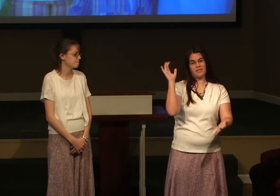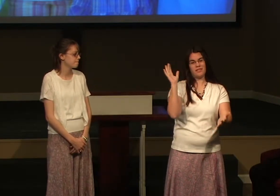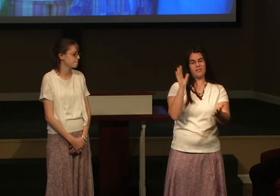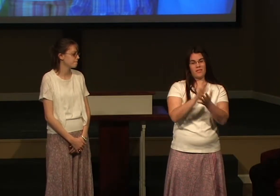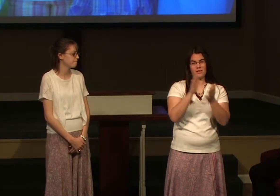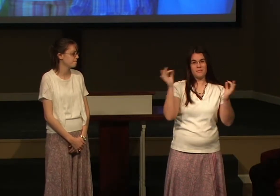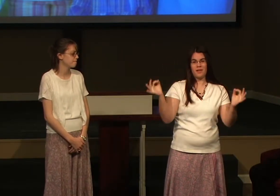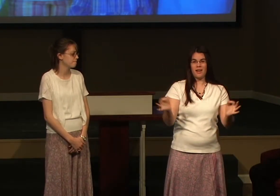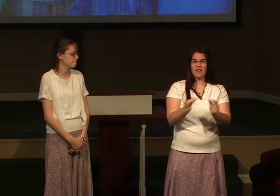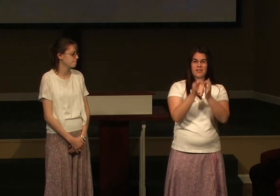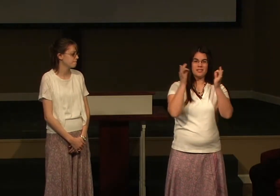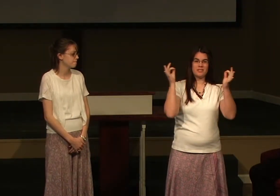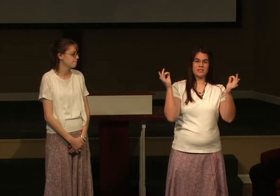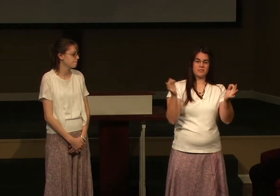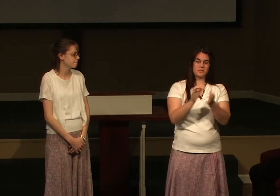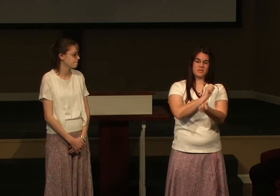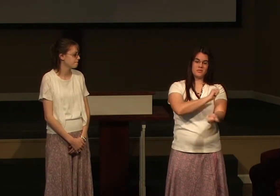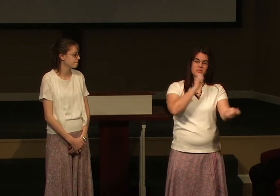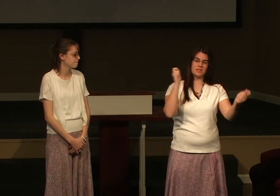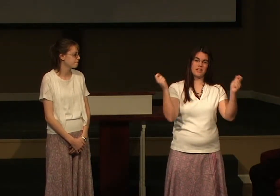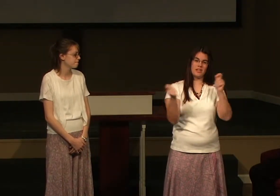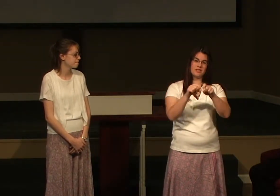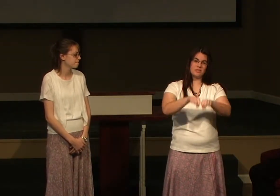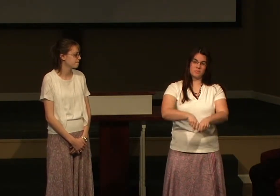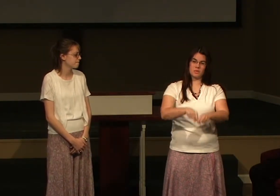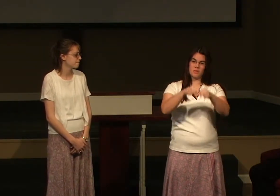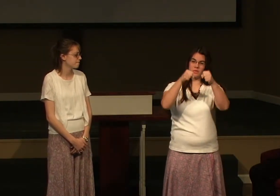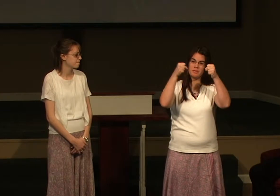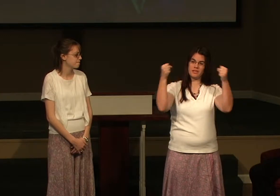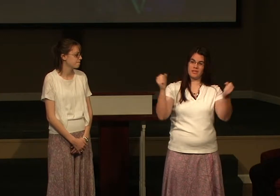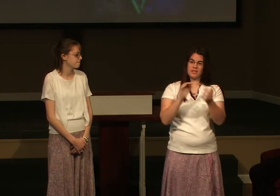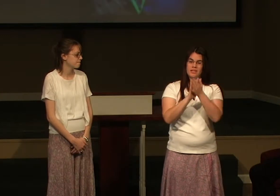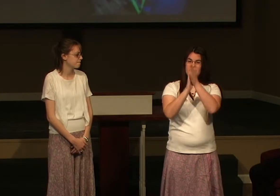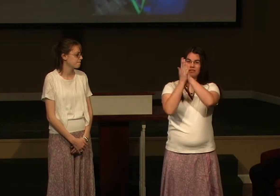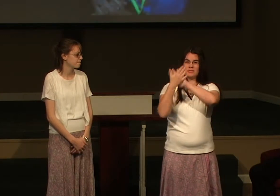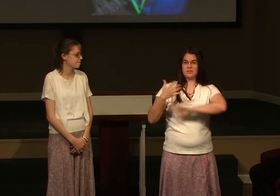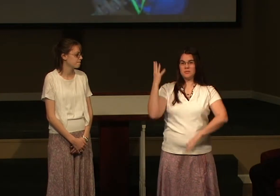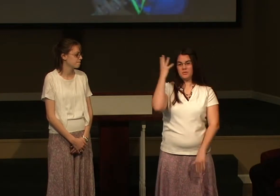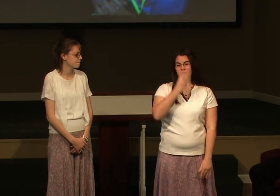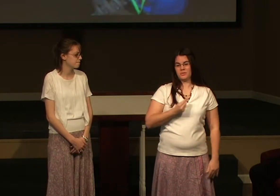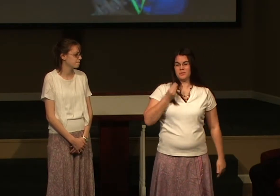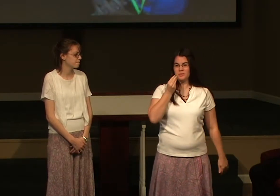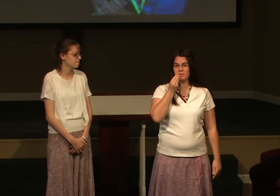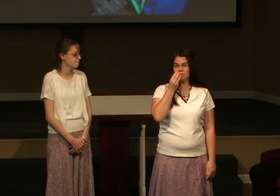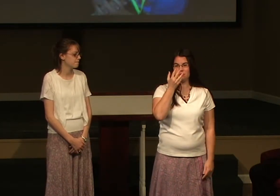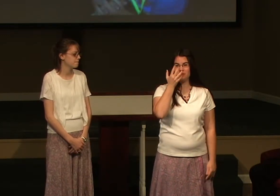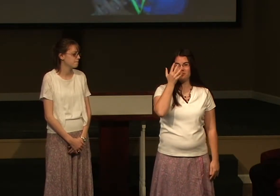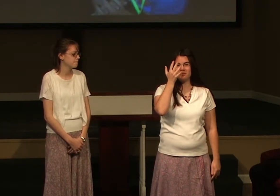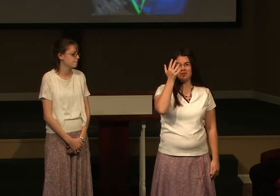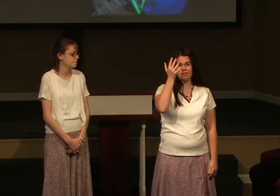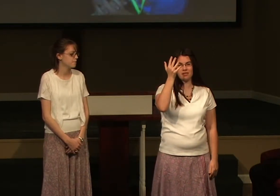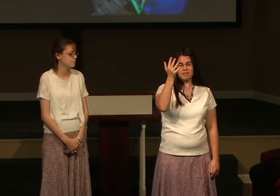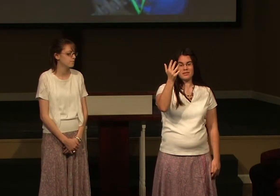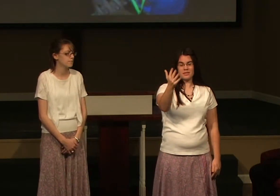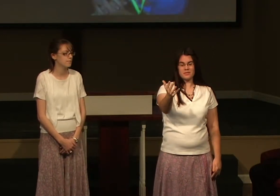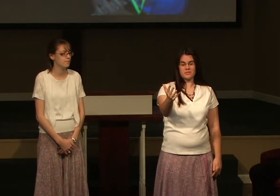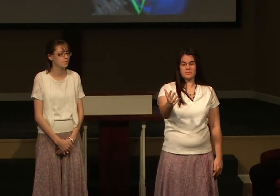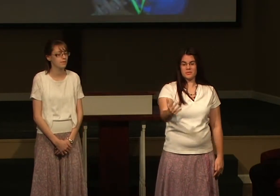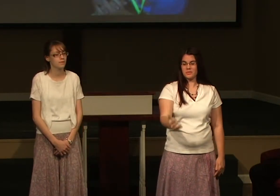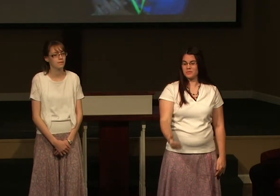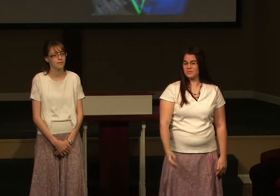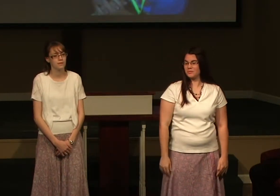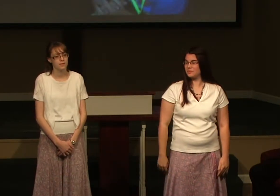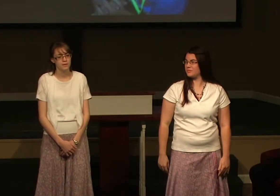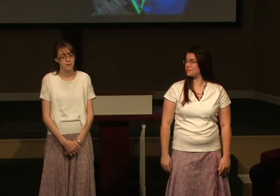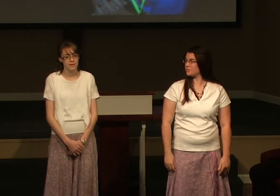believe we matter, when you change broken into beautiful.